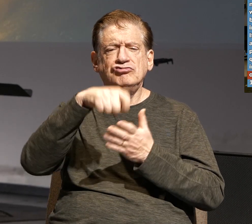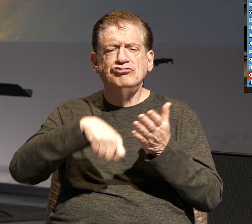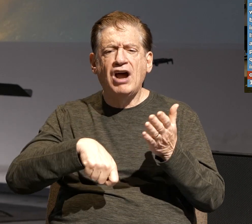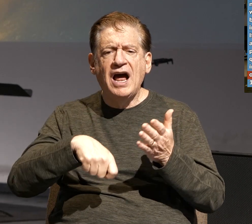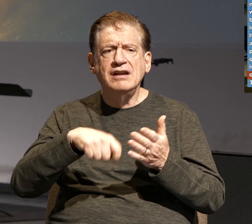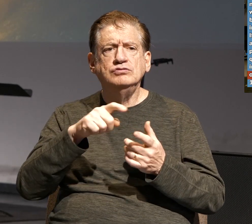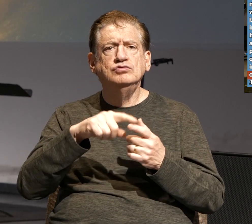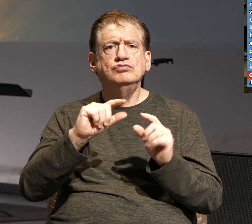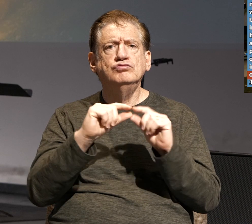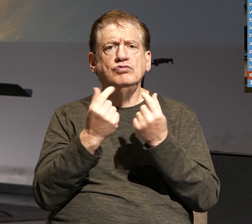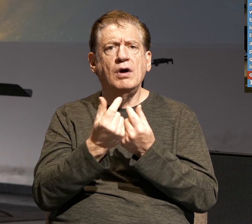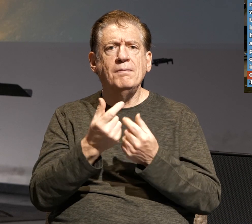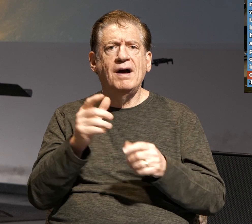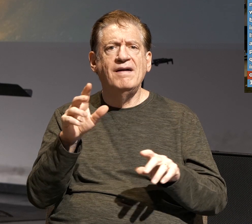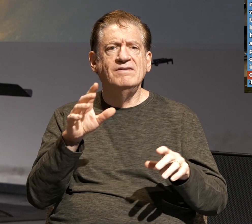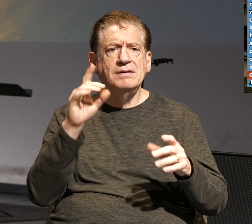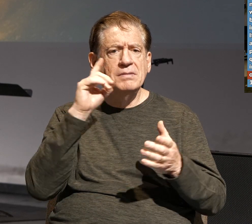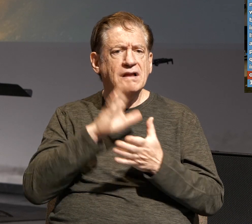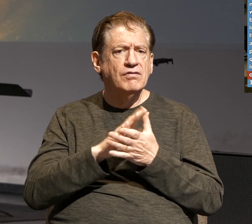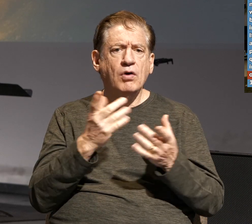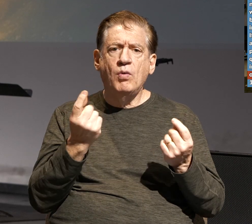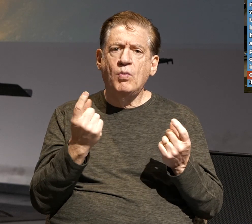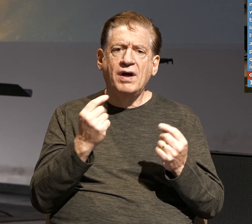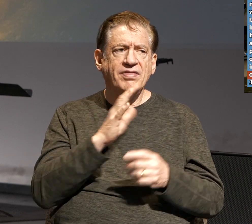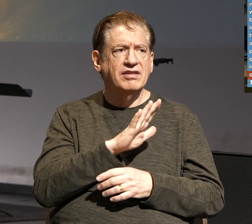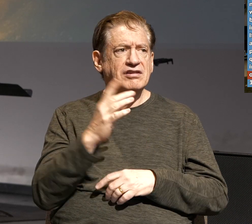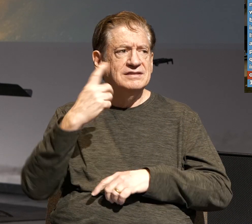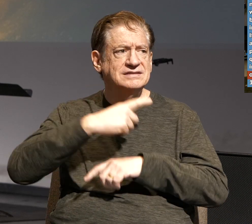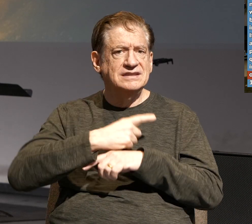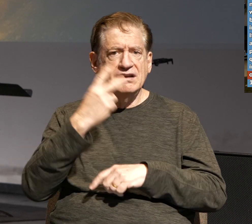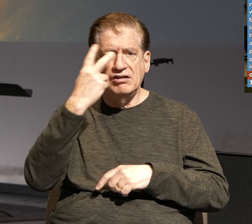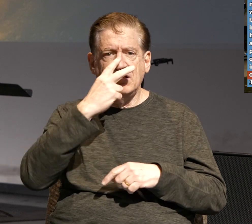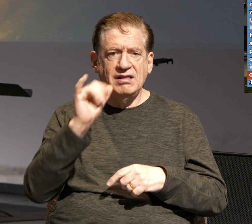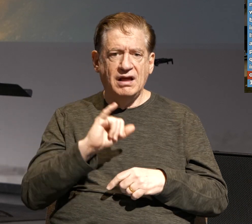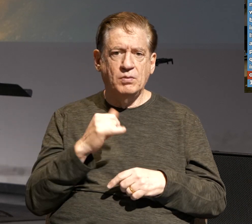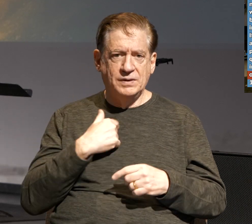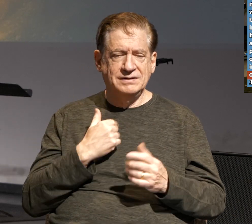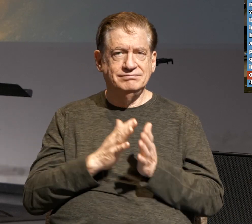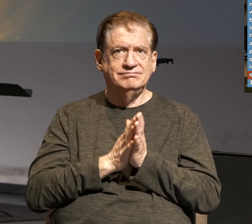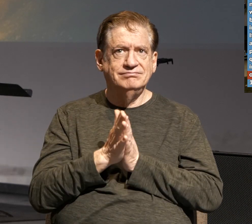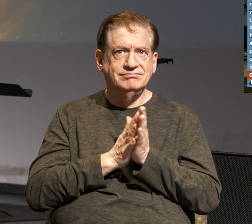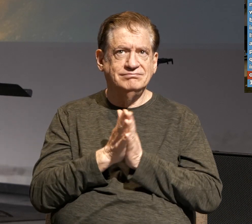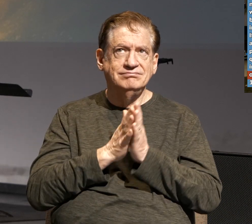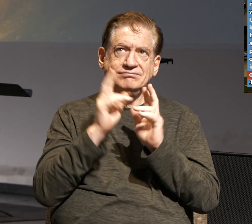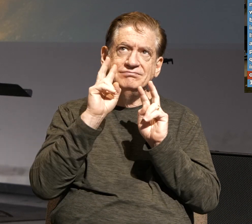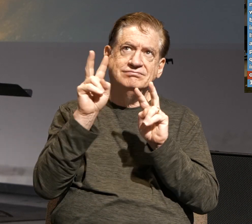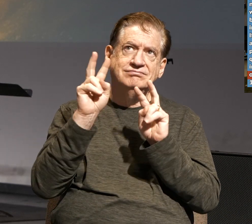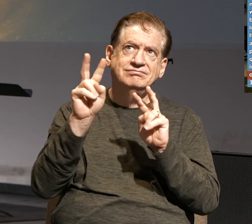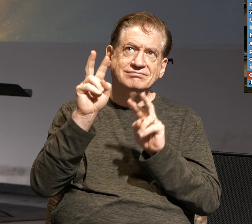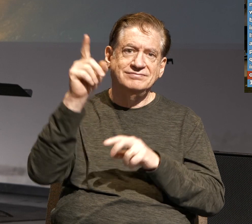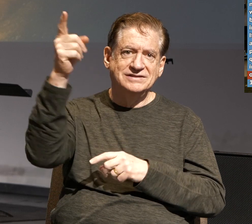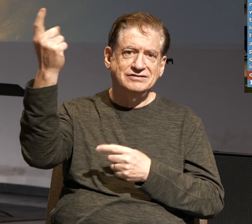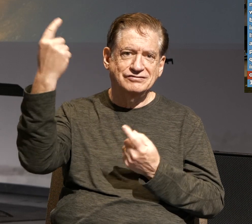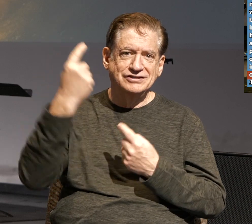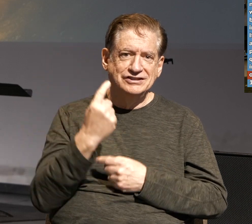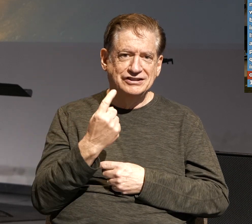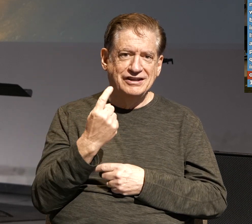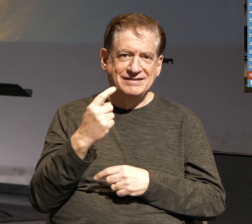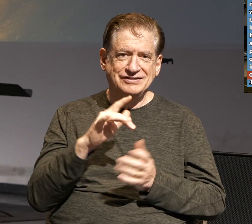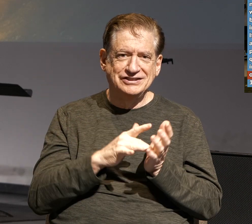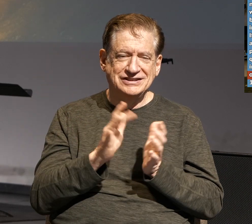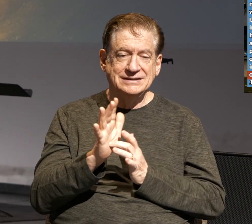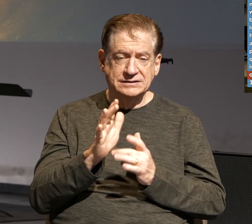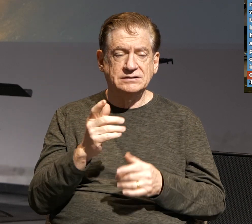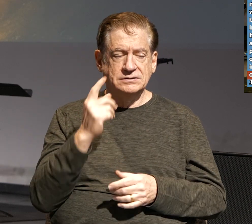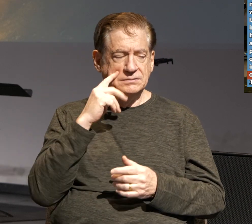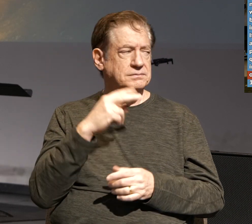trying to figure out what day-to-day life looks like as we anxiously await the return of Jesus. So, he leads off the section. If you want, you